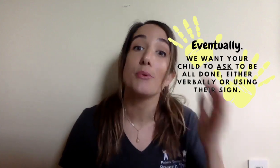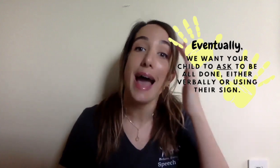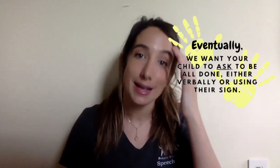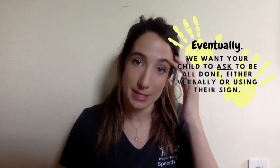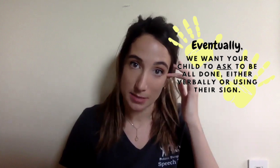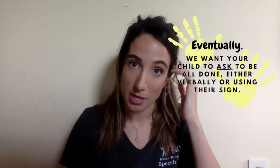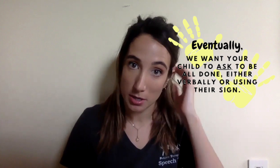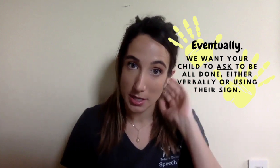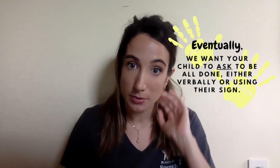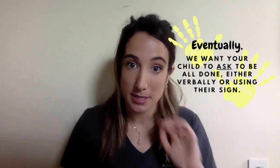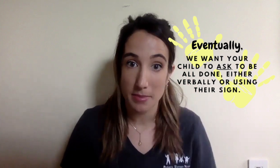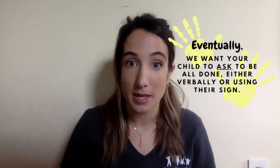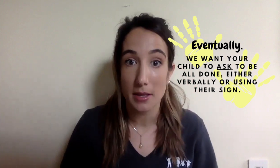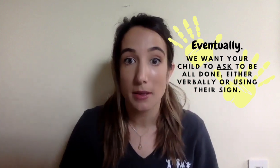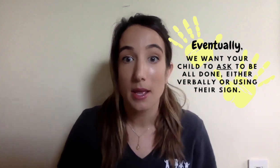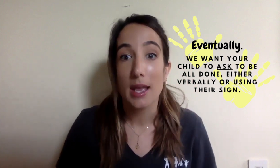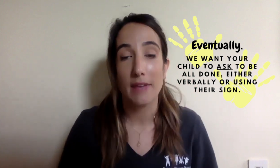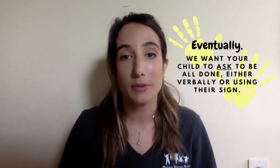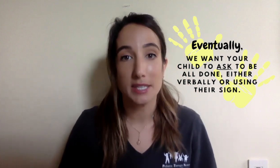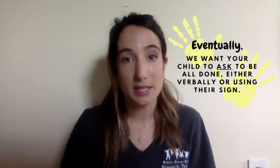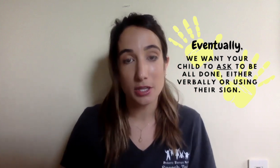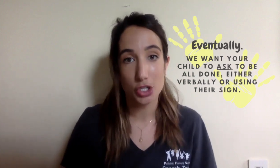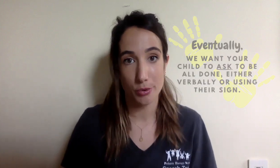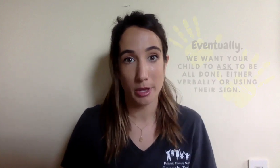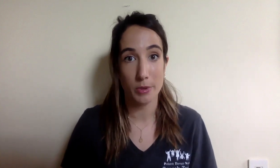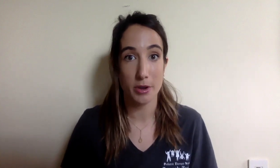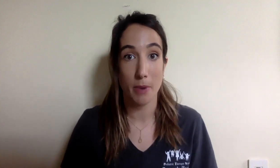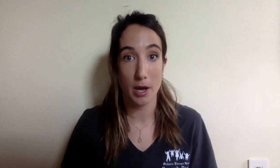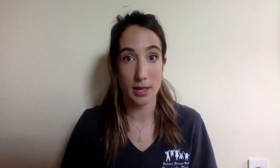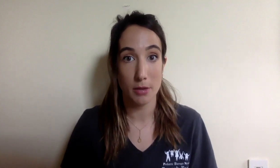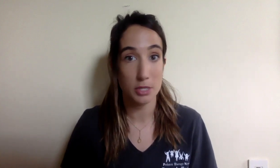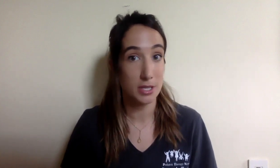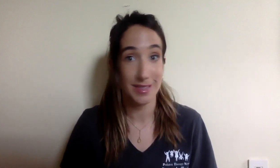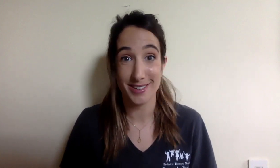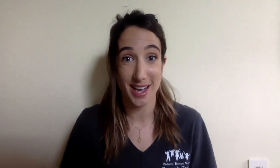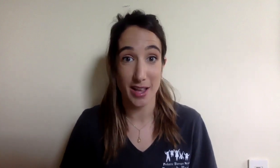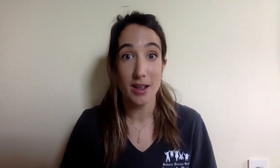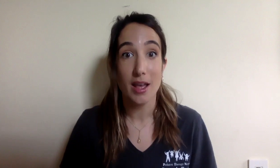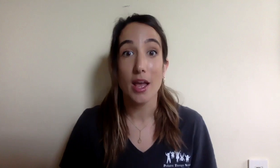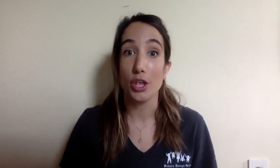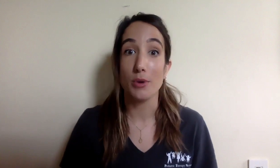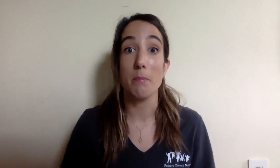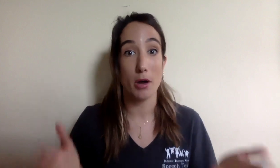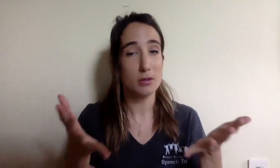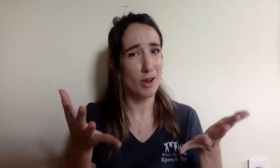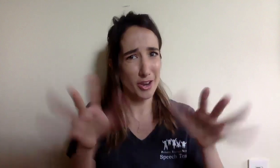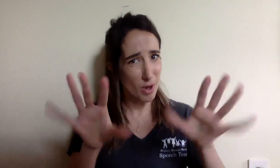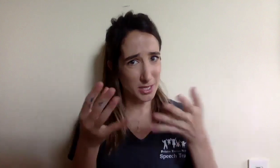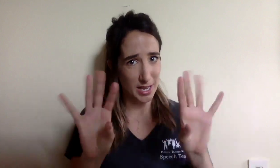ask to be all done with something. If you see that they're showing you with their body language that they're done, you can model, are you all done?